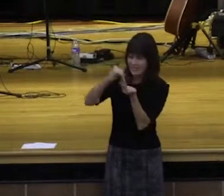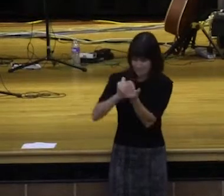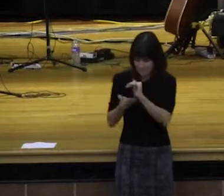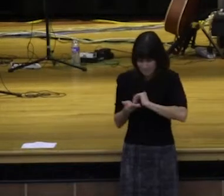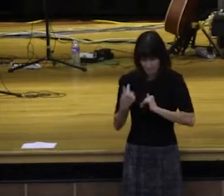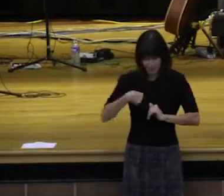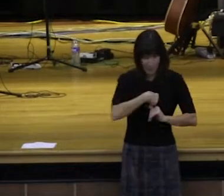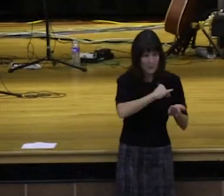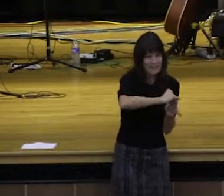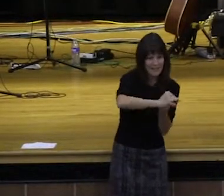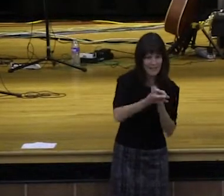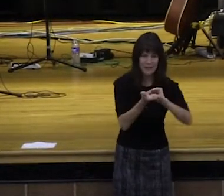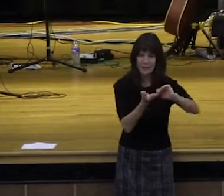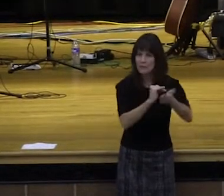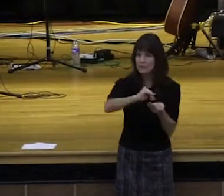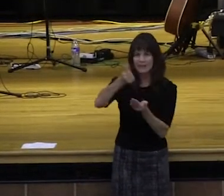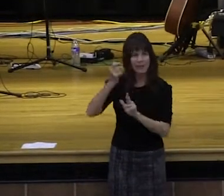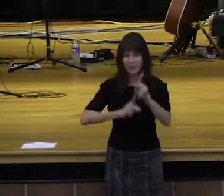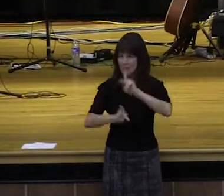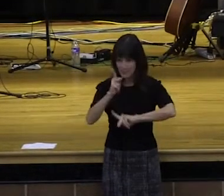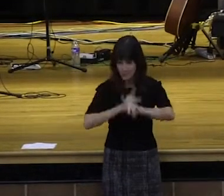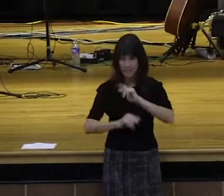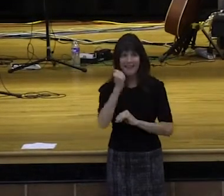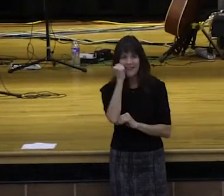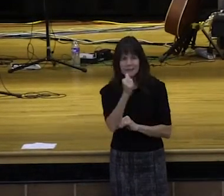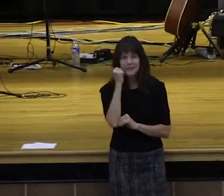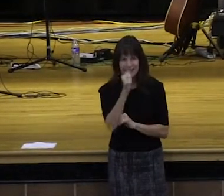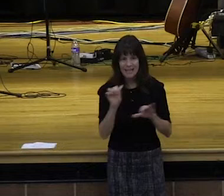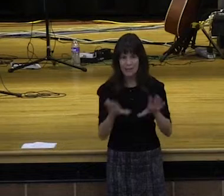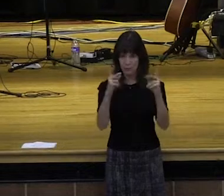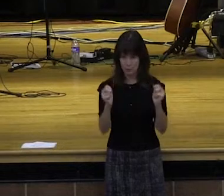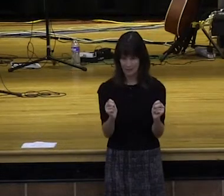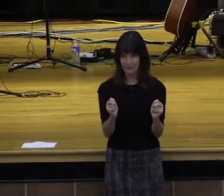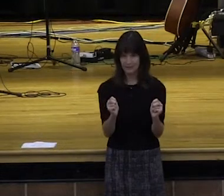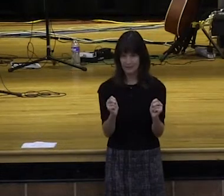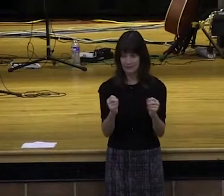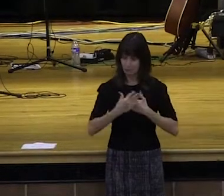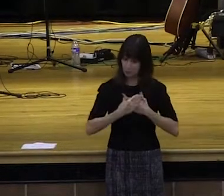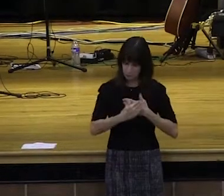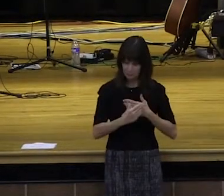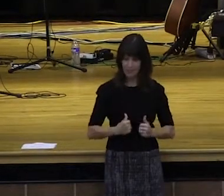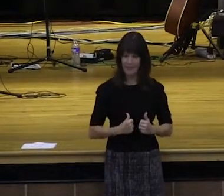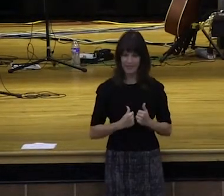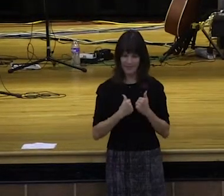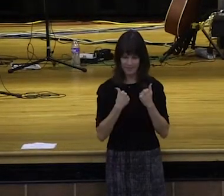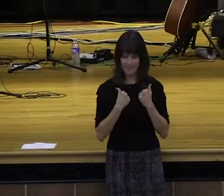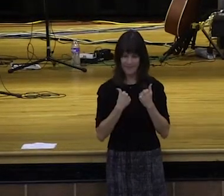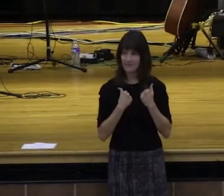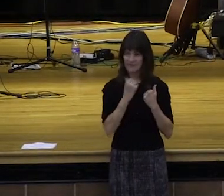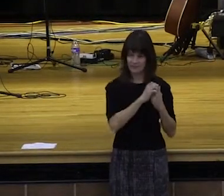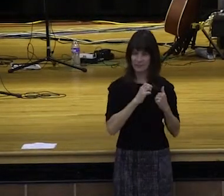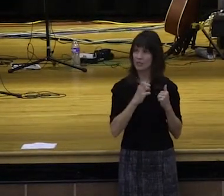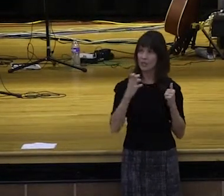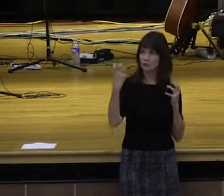mighty God and receive from Him day by day. And I want you to live out that. I urge you. I